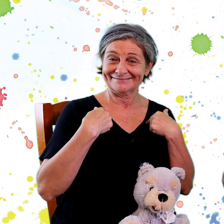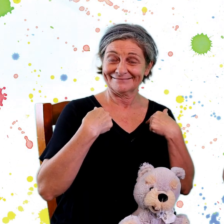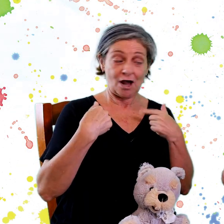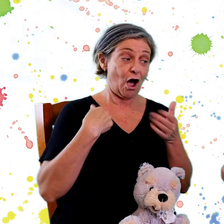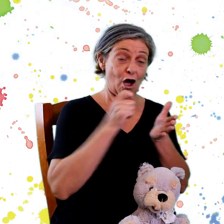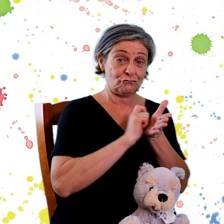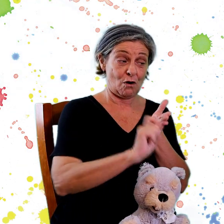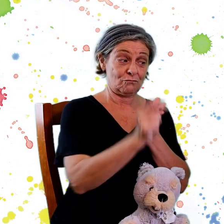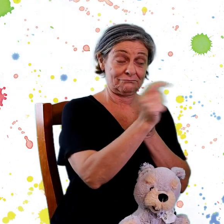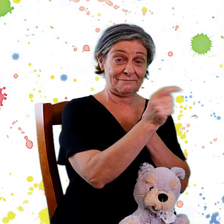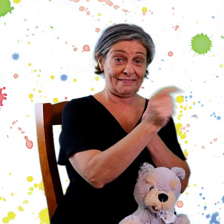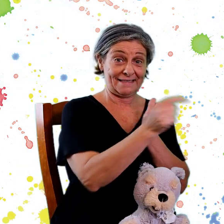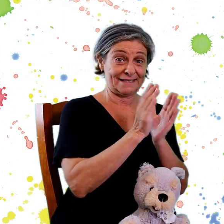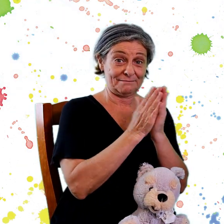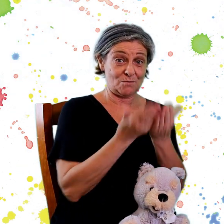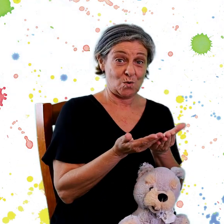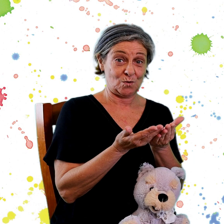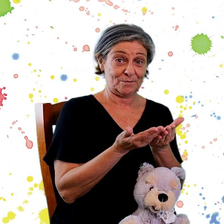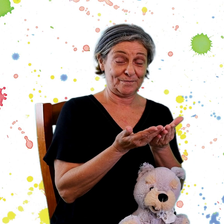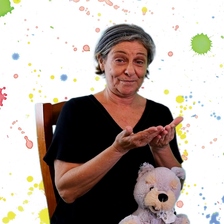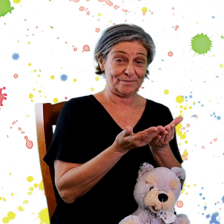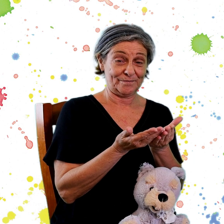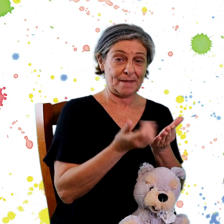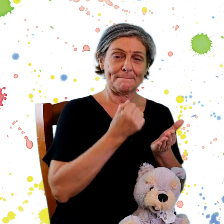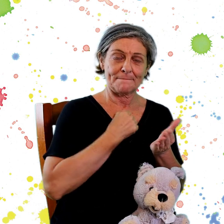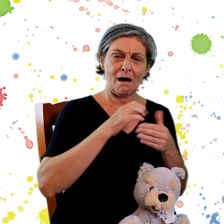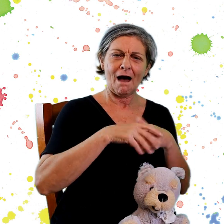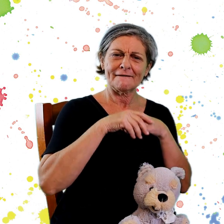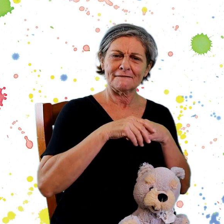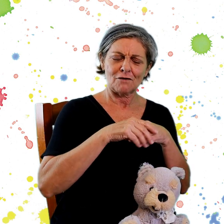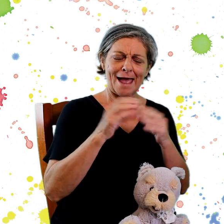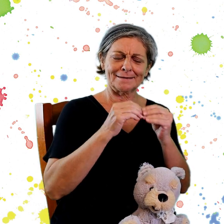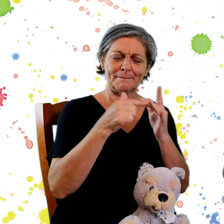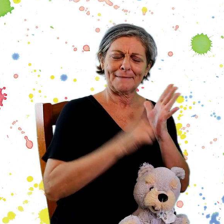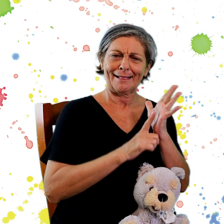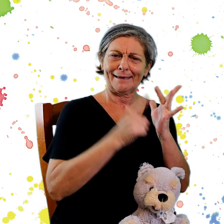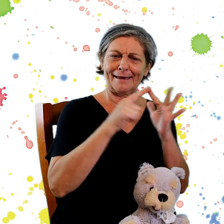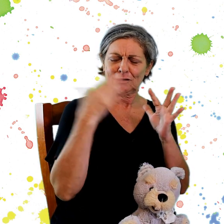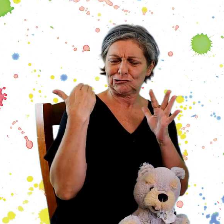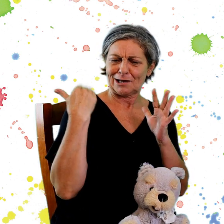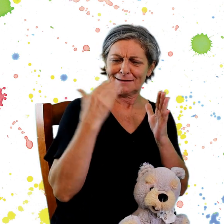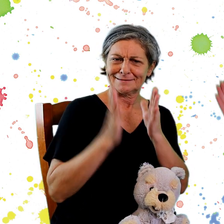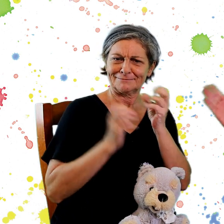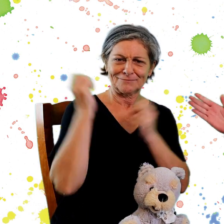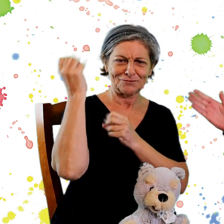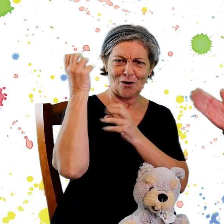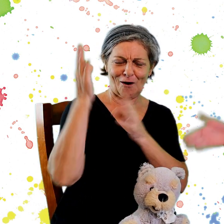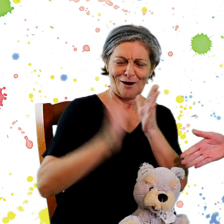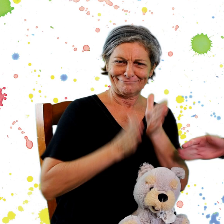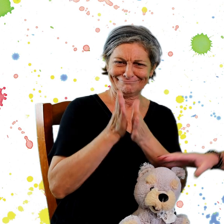this book, No Baths Week, and my friend Billy just signed it for you. Now, my friend Karen also has